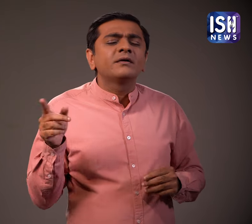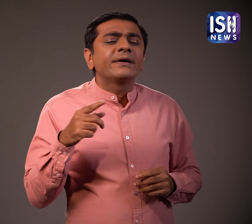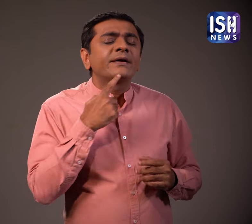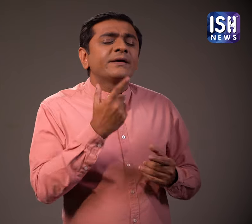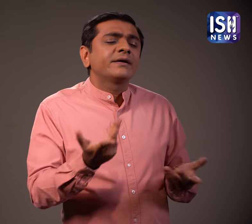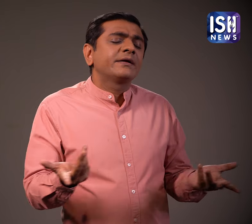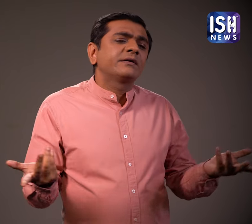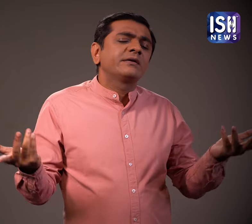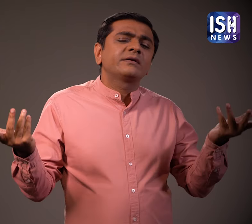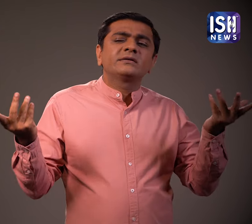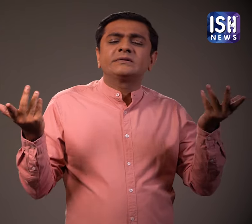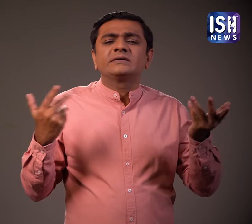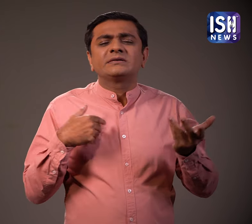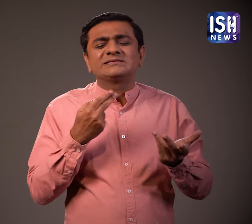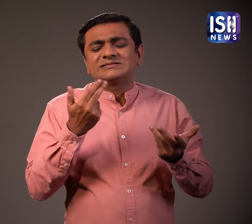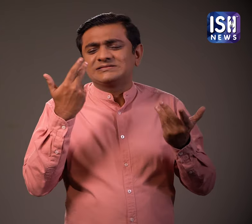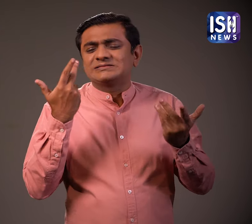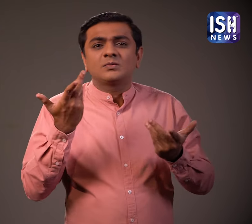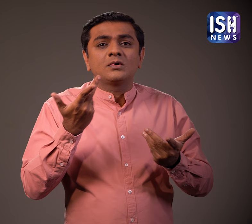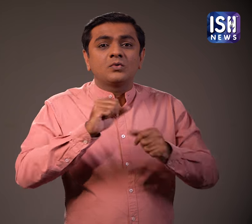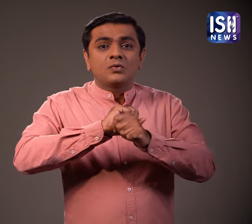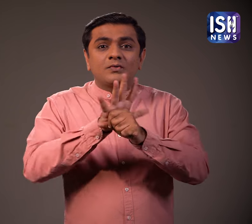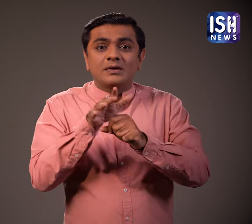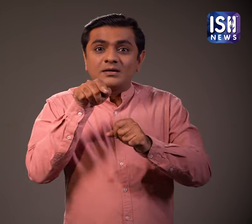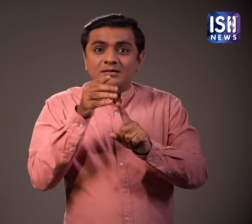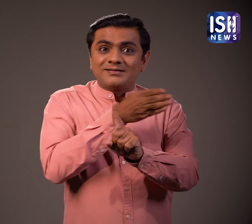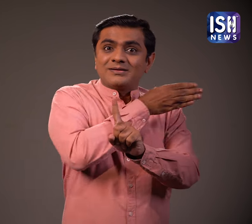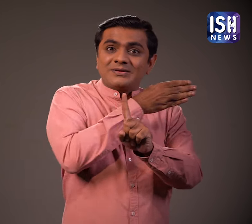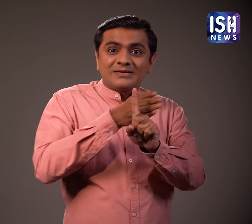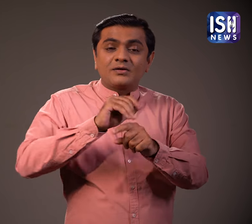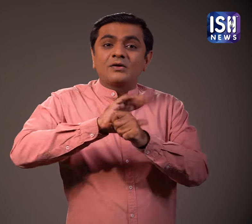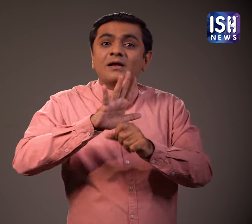the common response is that after COVID, it has become a habit for them to travel like this.